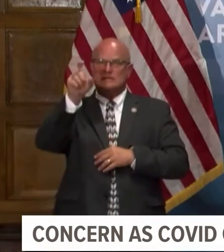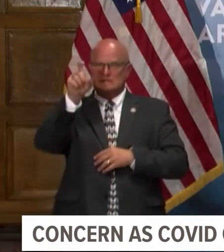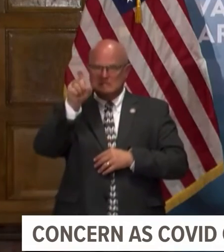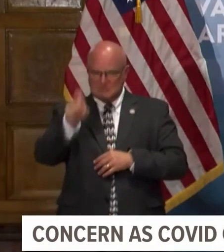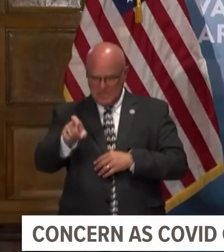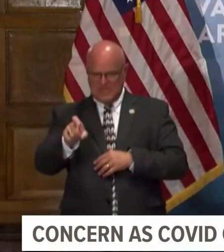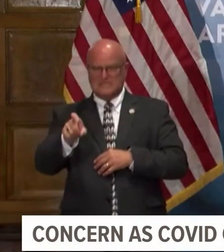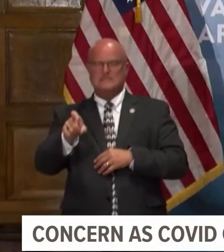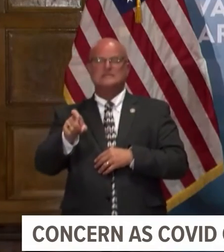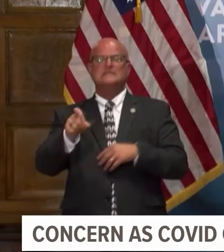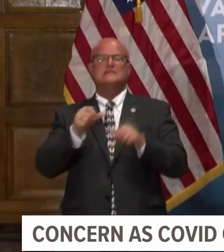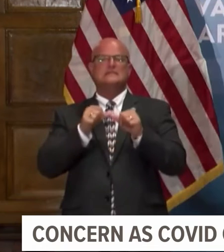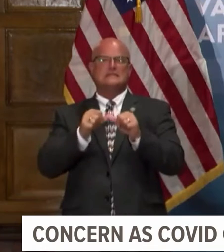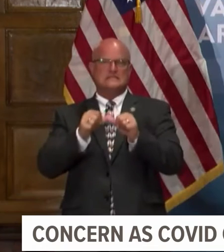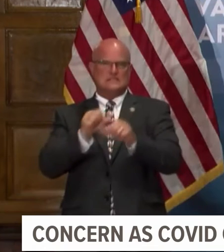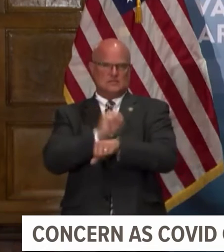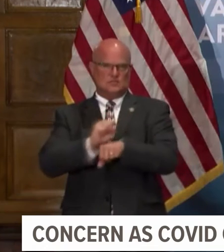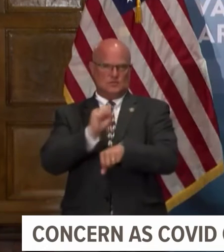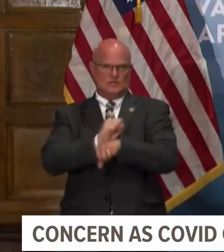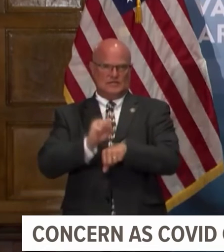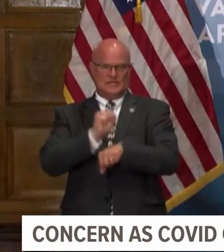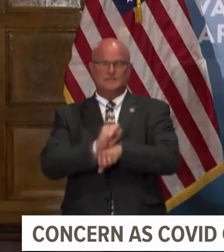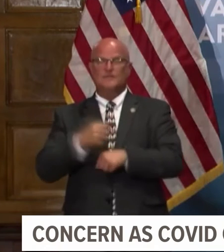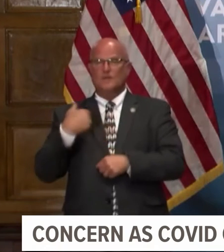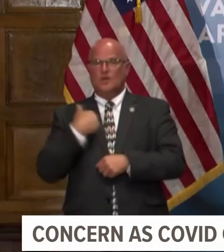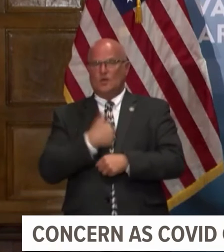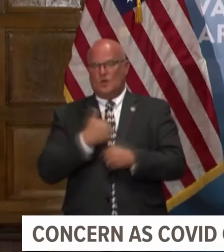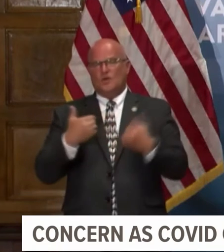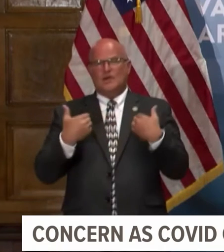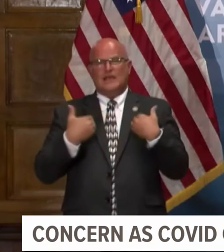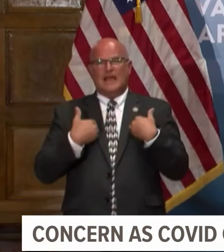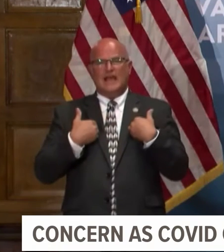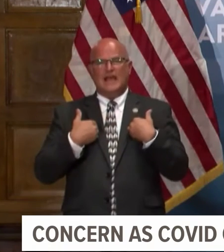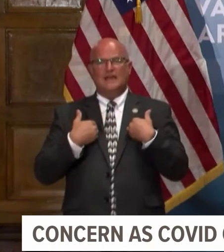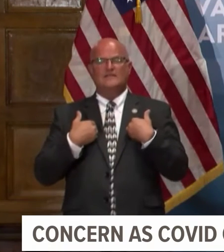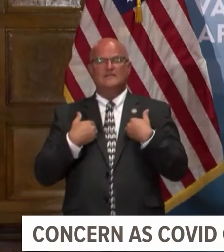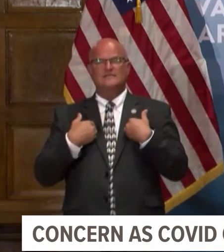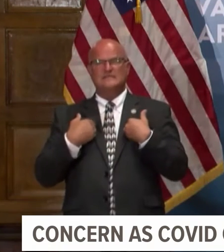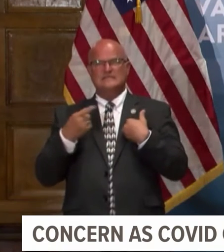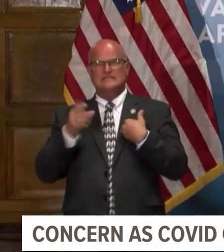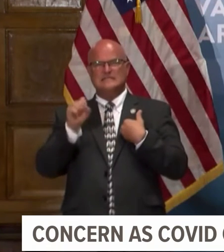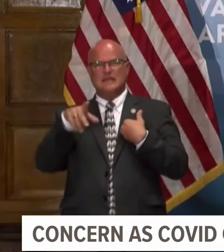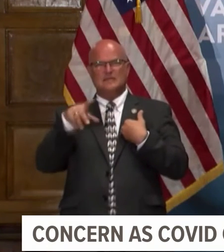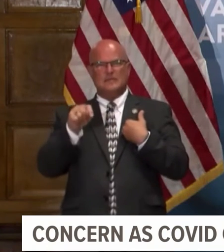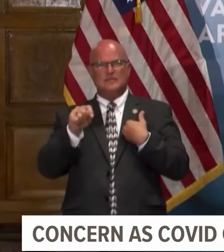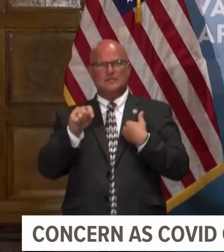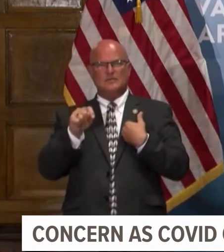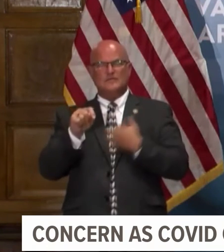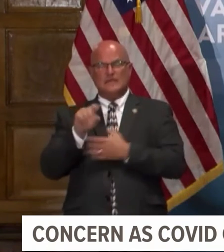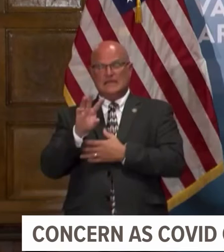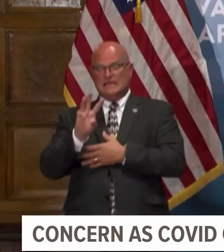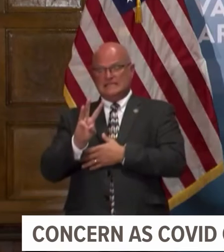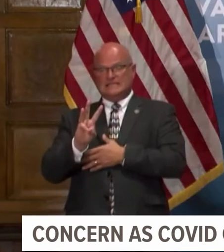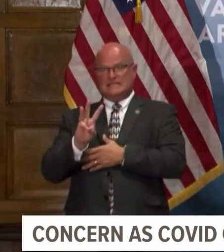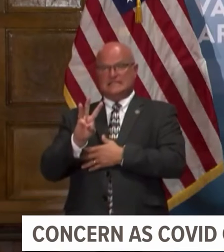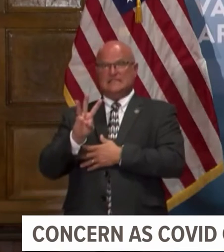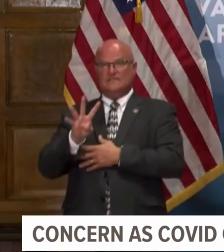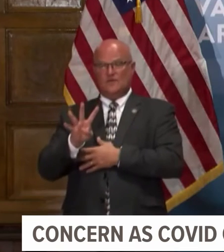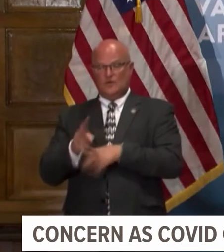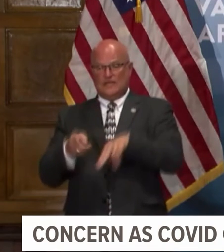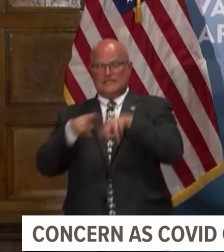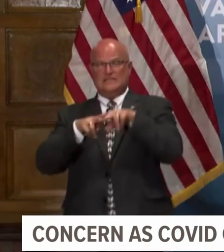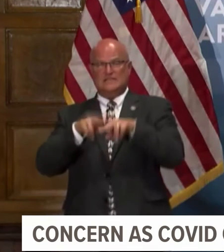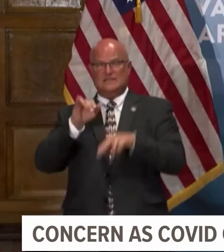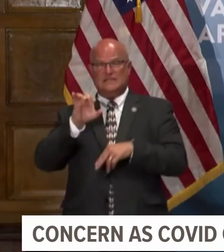to stay ahead of the curve. And so we have in September 64 additional ICU